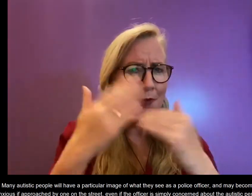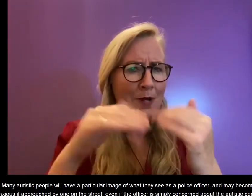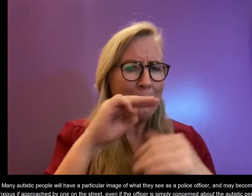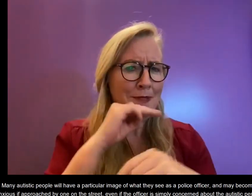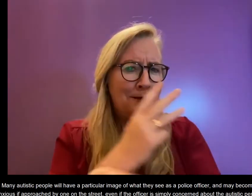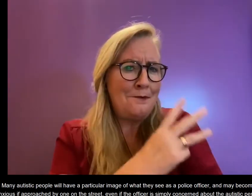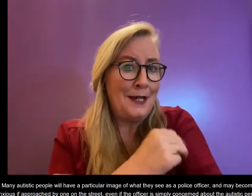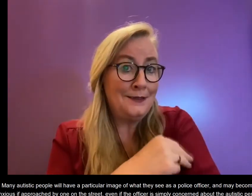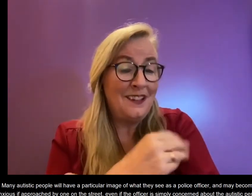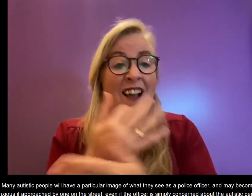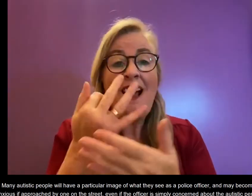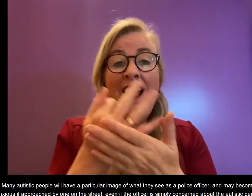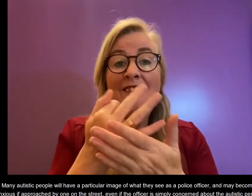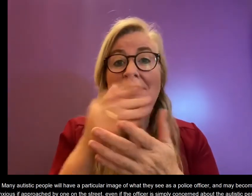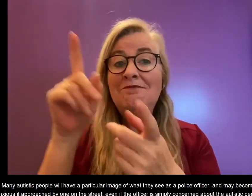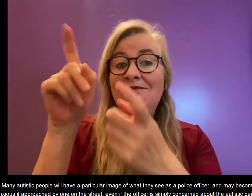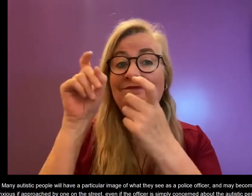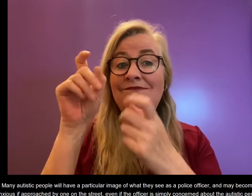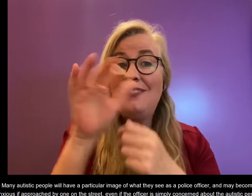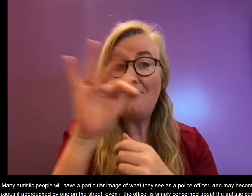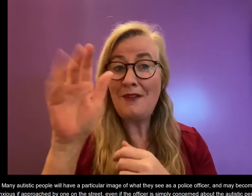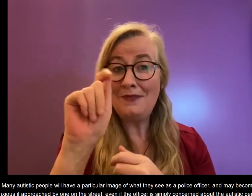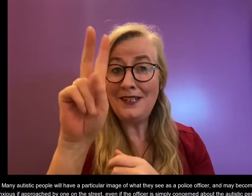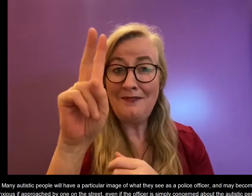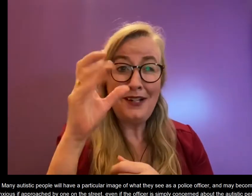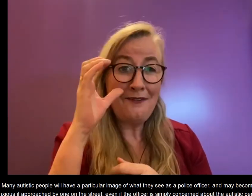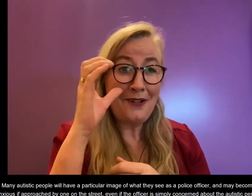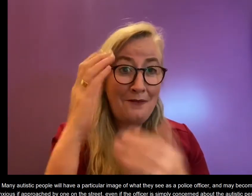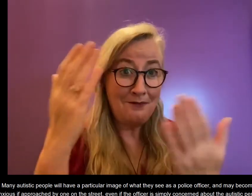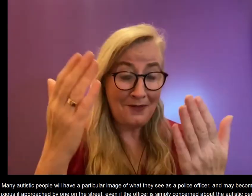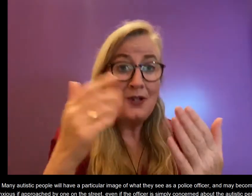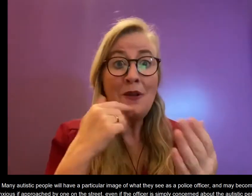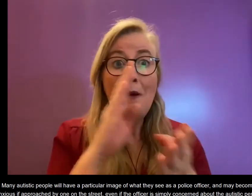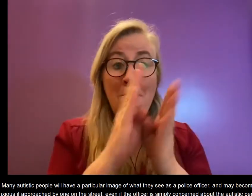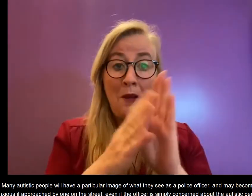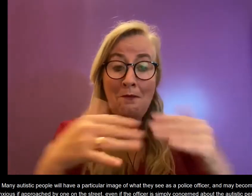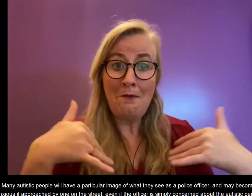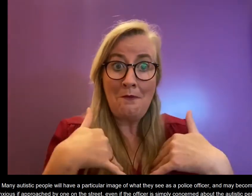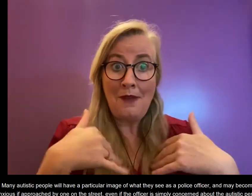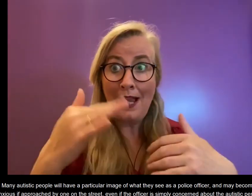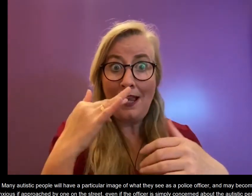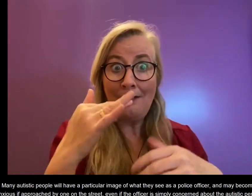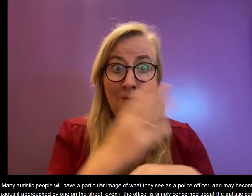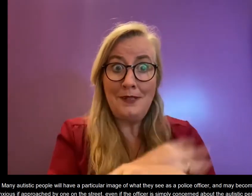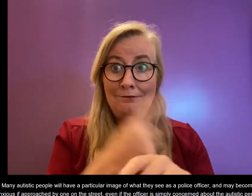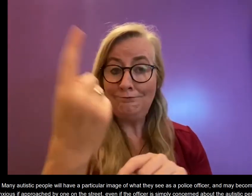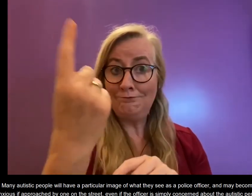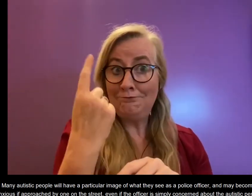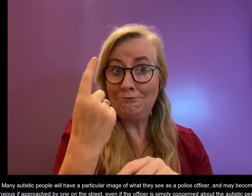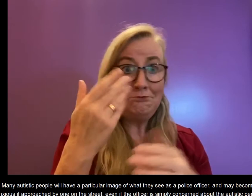image of what they see as a police officer and this is often influenced by what they've seen in TV and film. They may become anxious if approached by one on